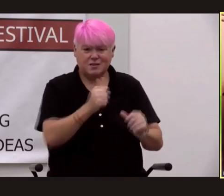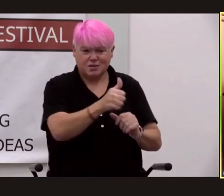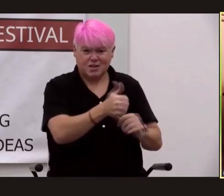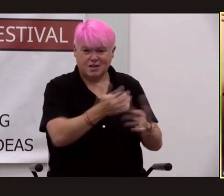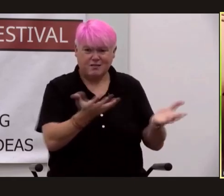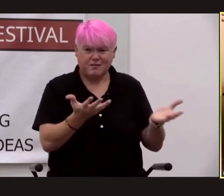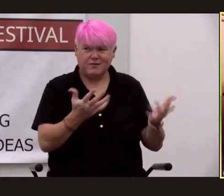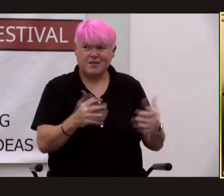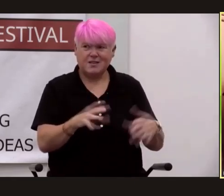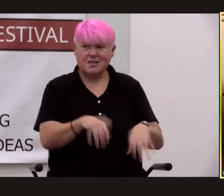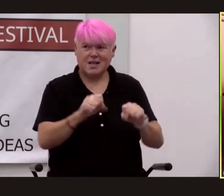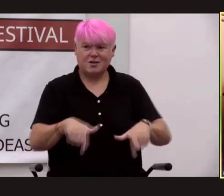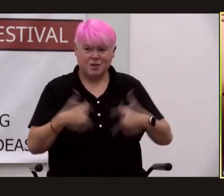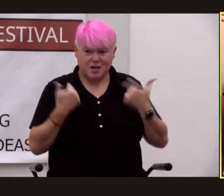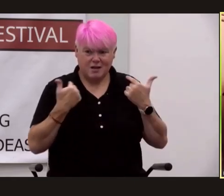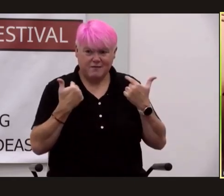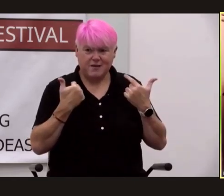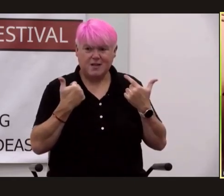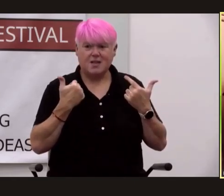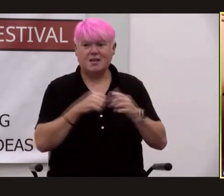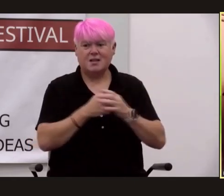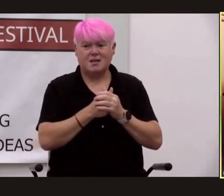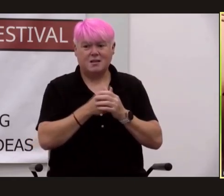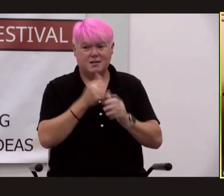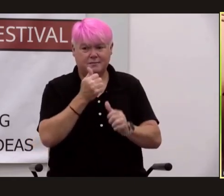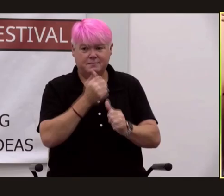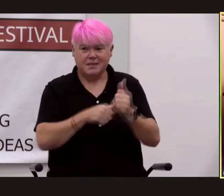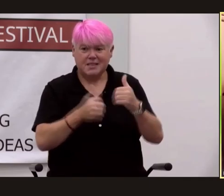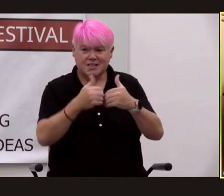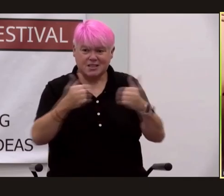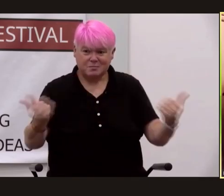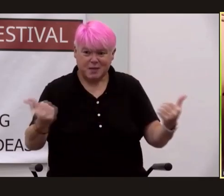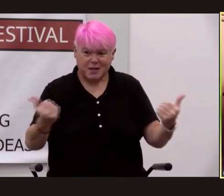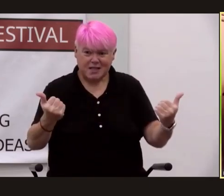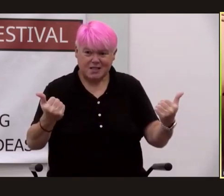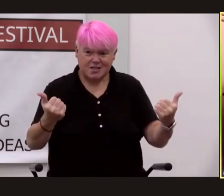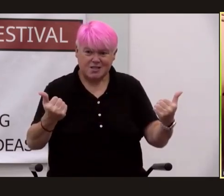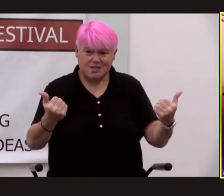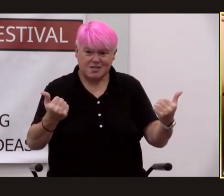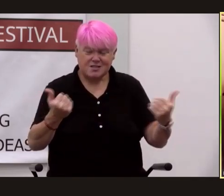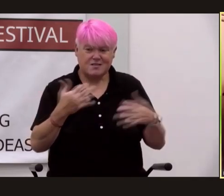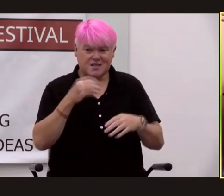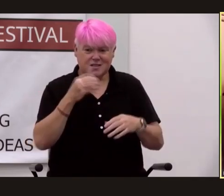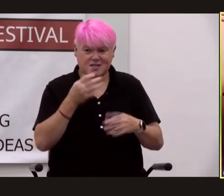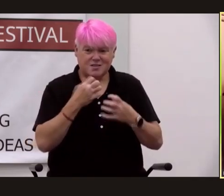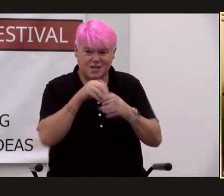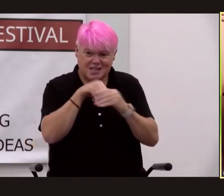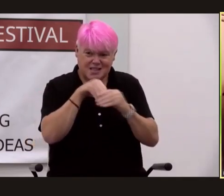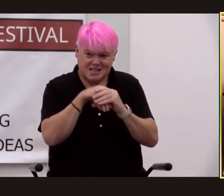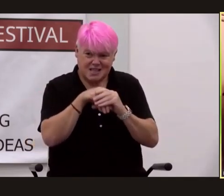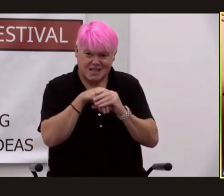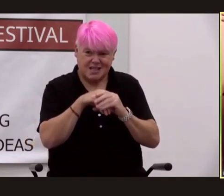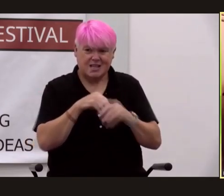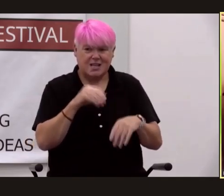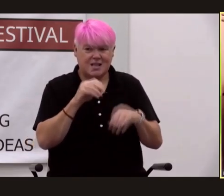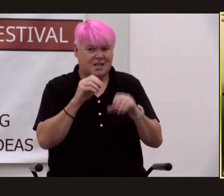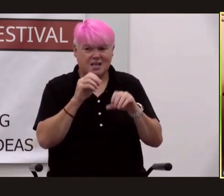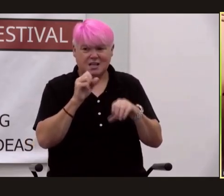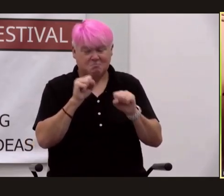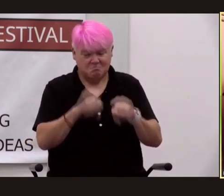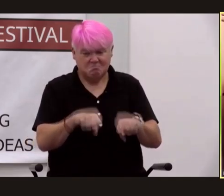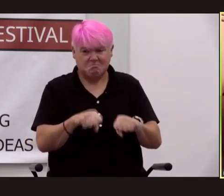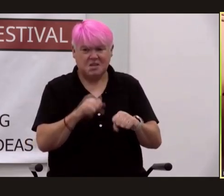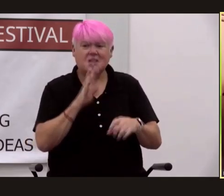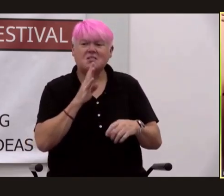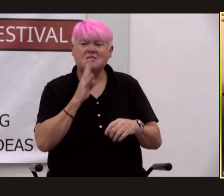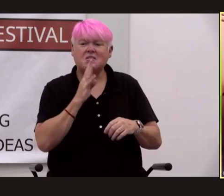craft paper bag each expansion of it scratching his innards he couldn't talk to kitty about this but he had to talk to